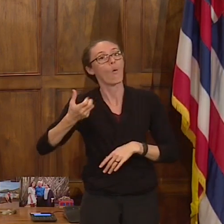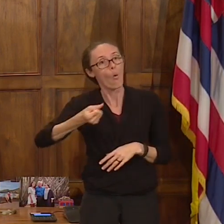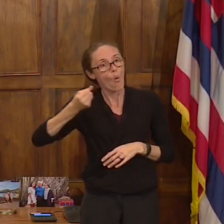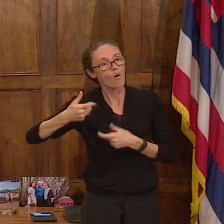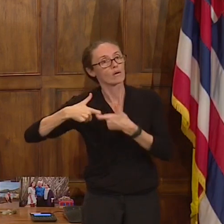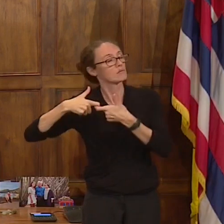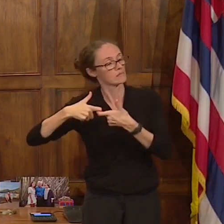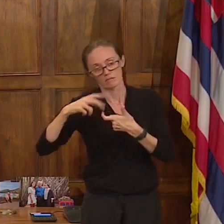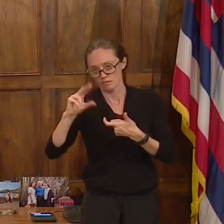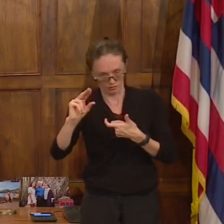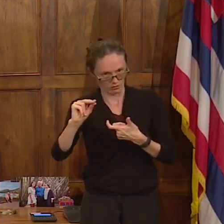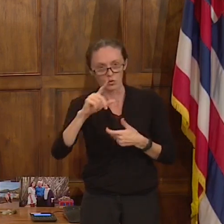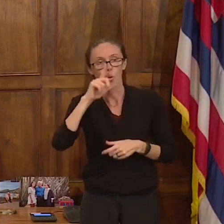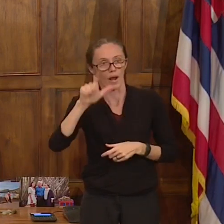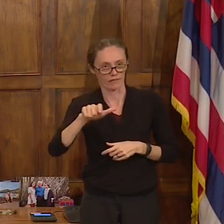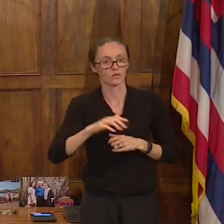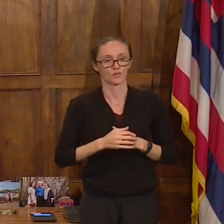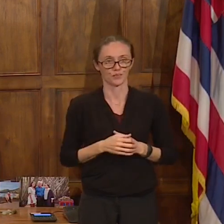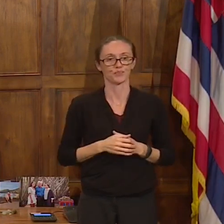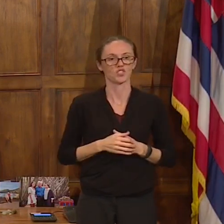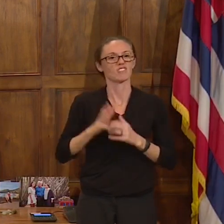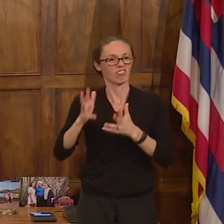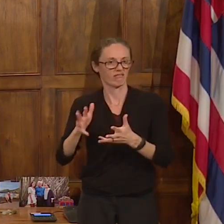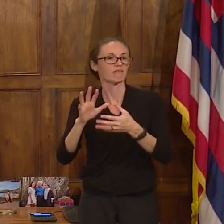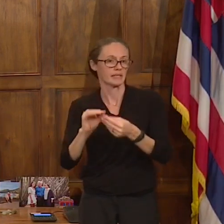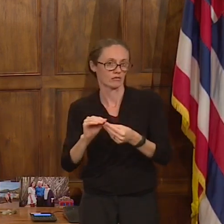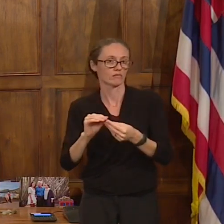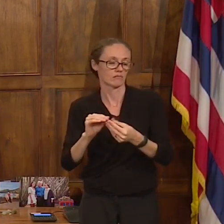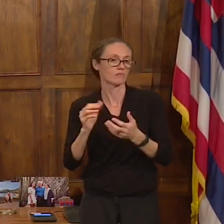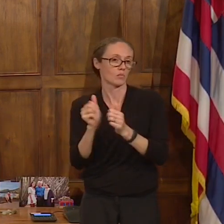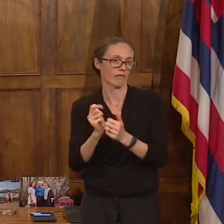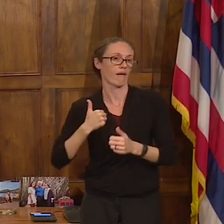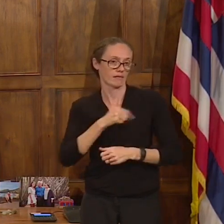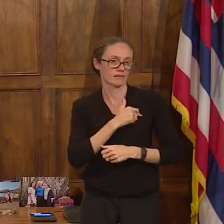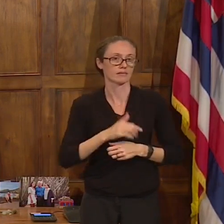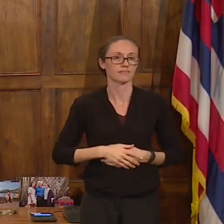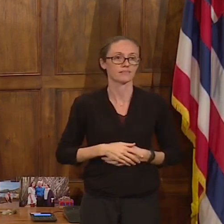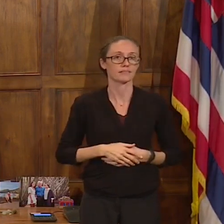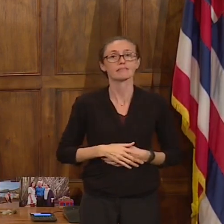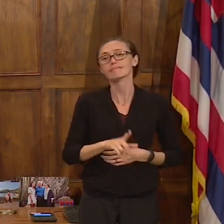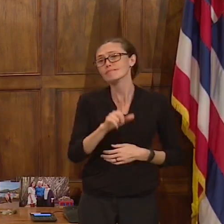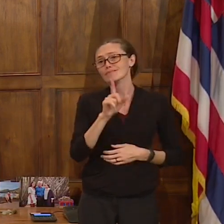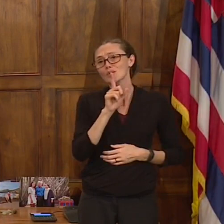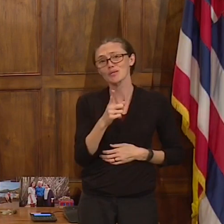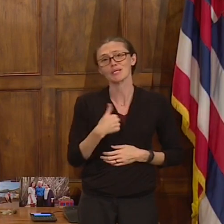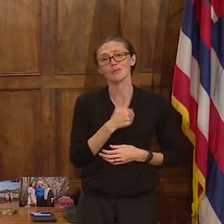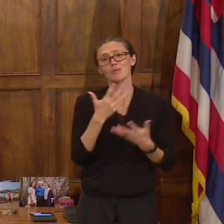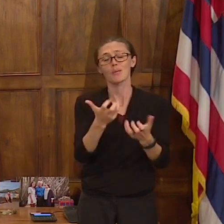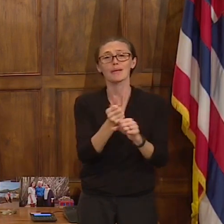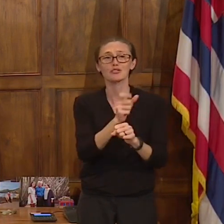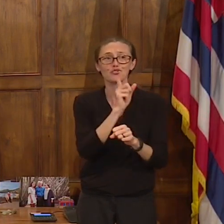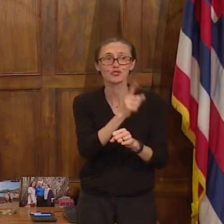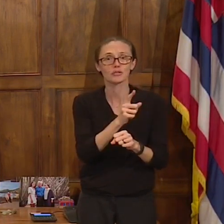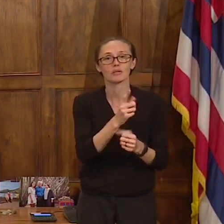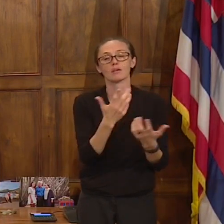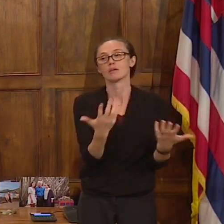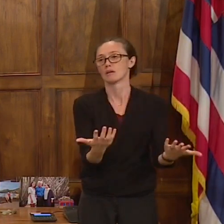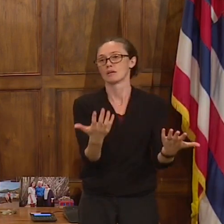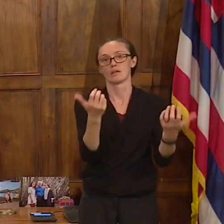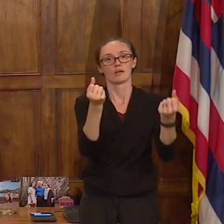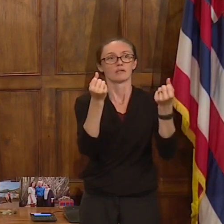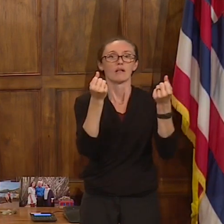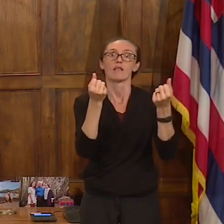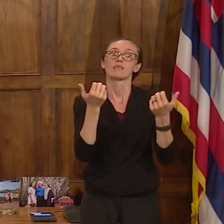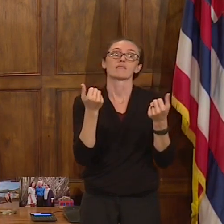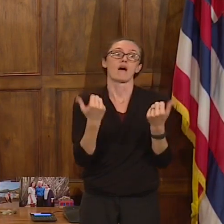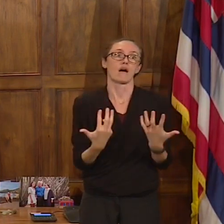So that's another option for you. We just want to make sure because there's lots